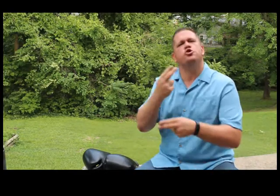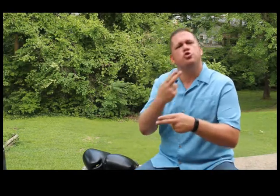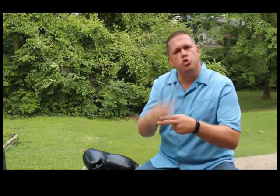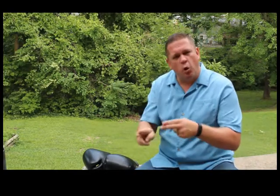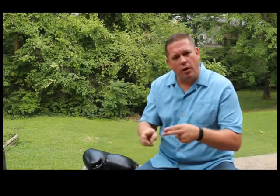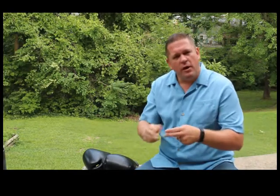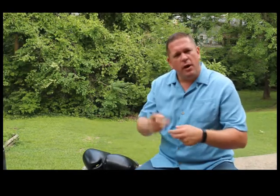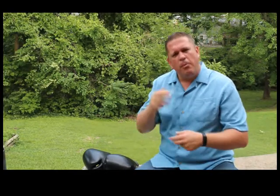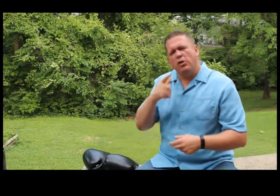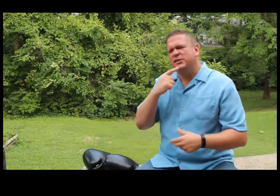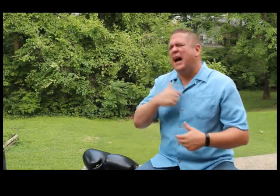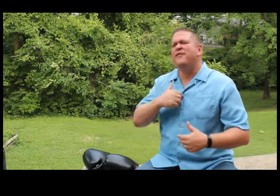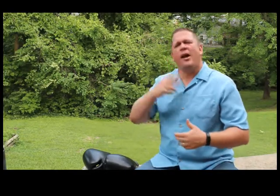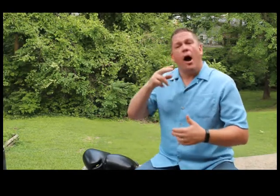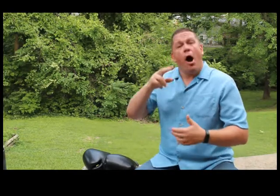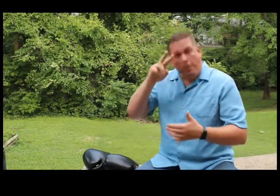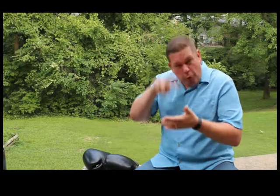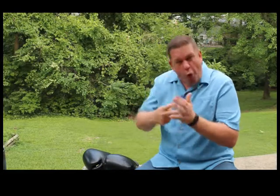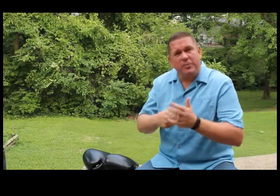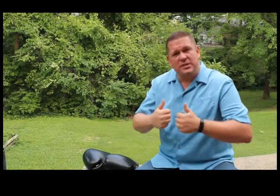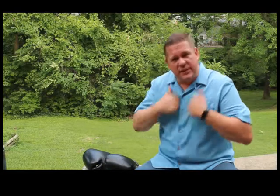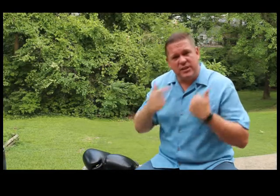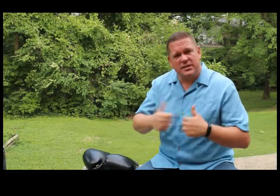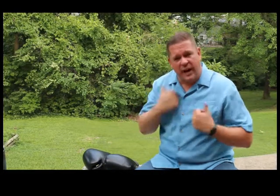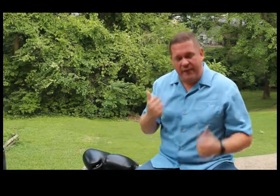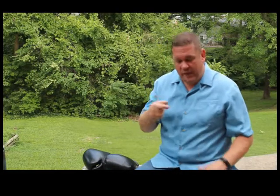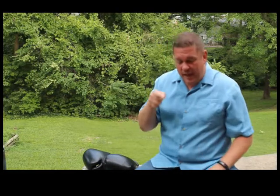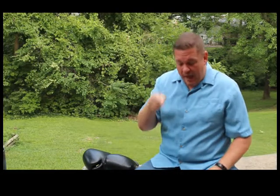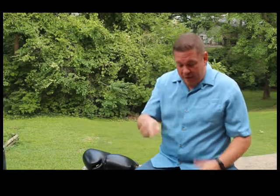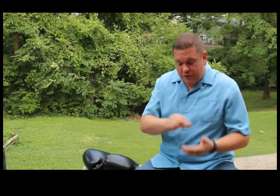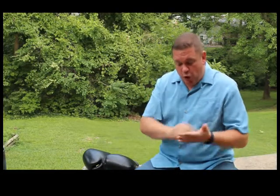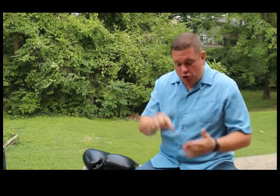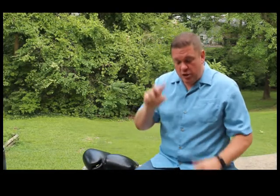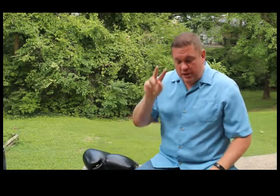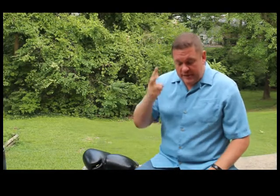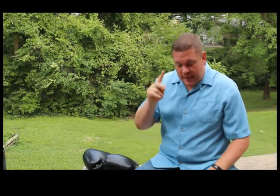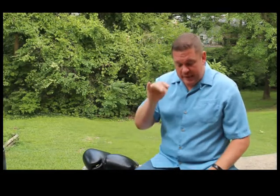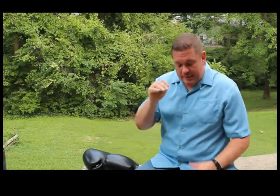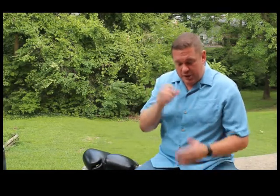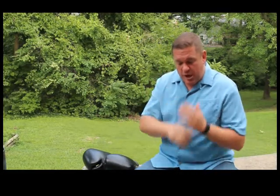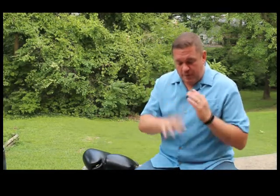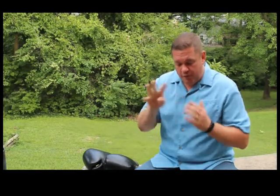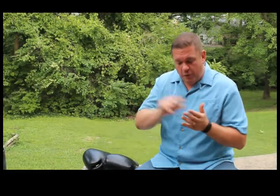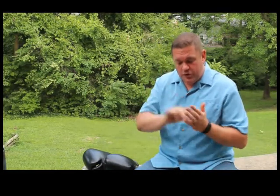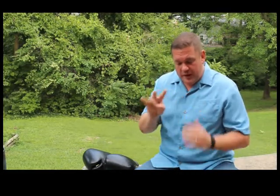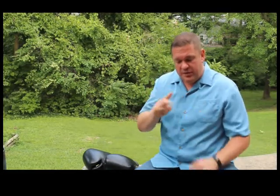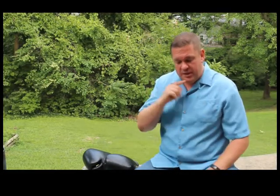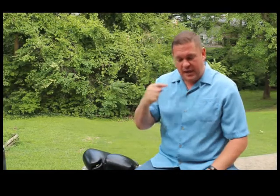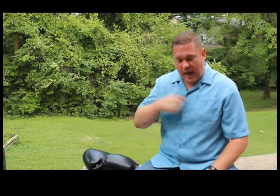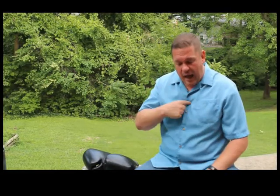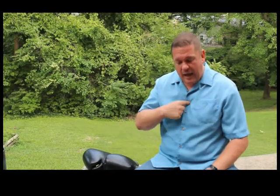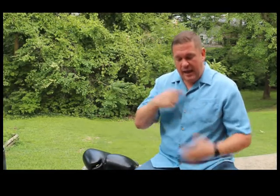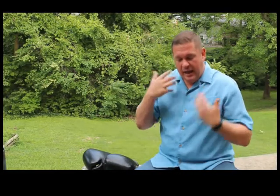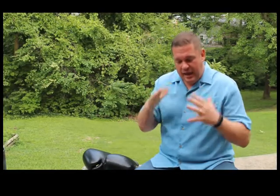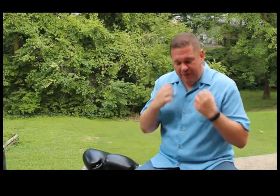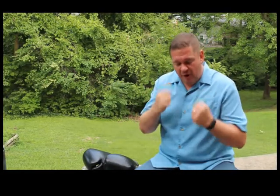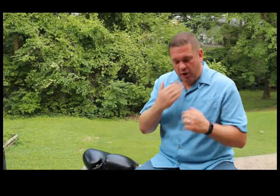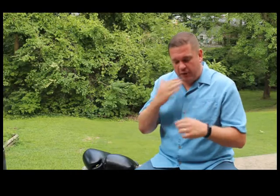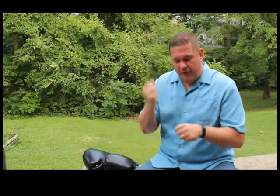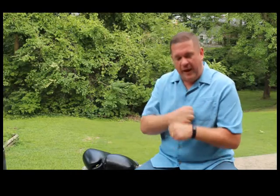too short. Paul said, I've got a purpose to living this life. And this verse, 2 Timothy 4, verse 7, says, I have fought a good fight.